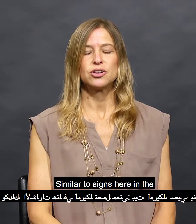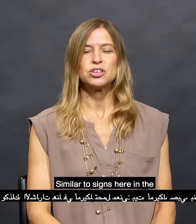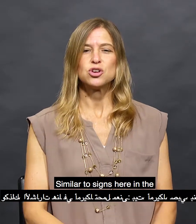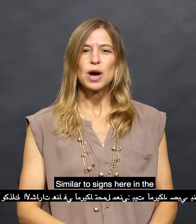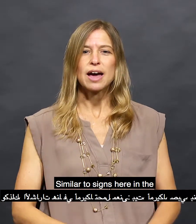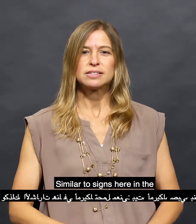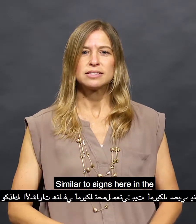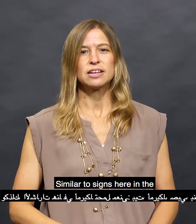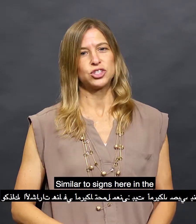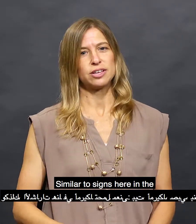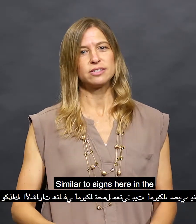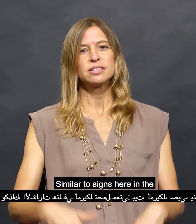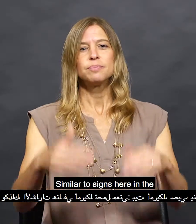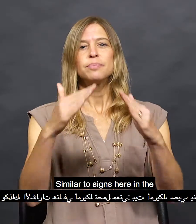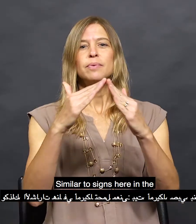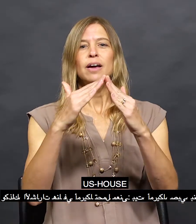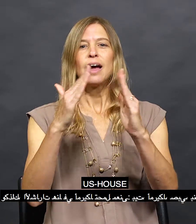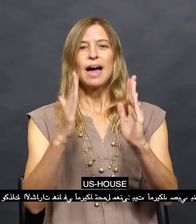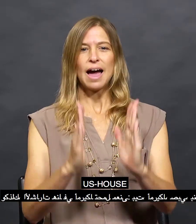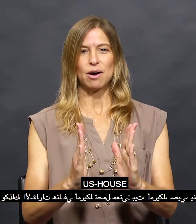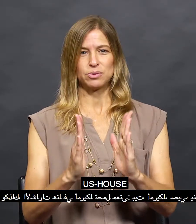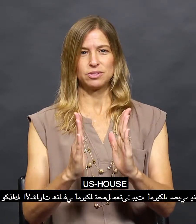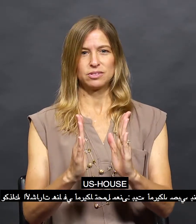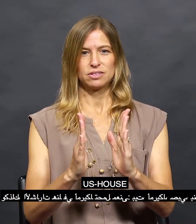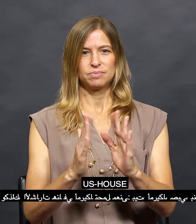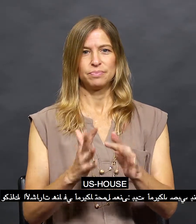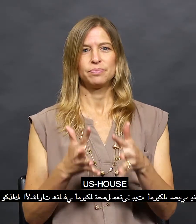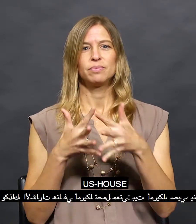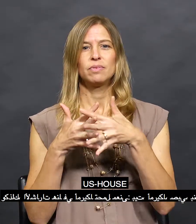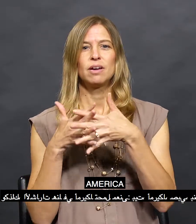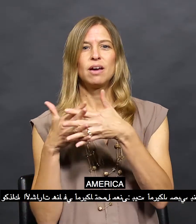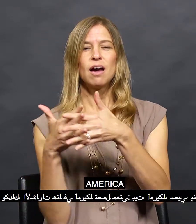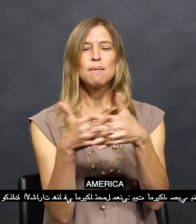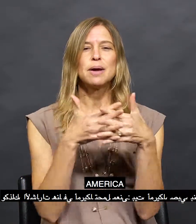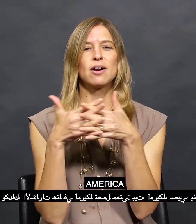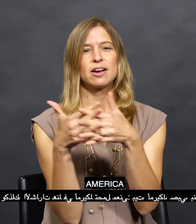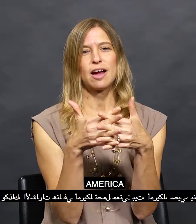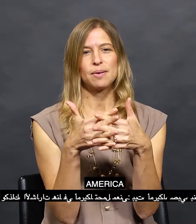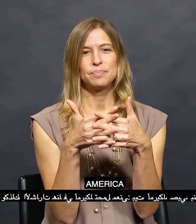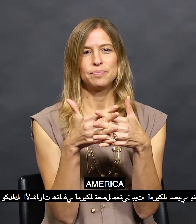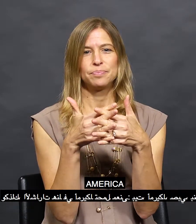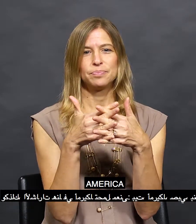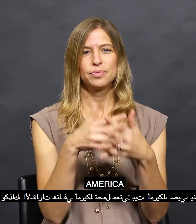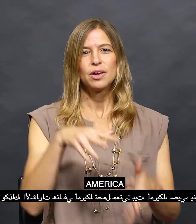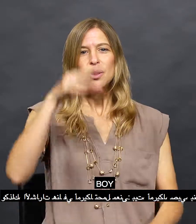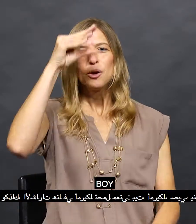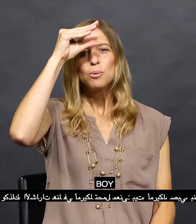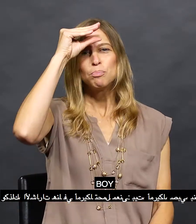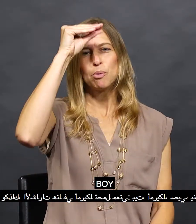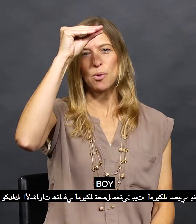in the U.S. such as house, America, boy,